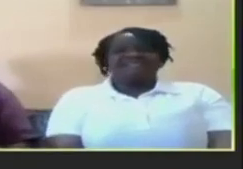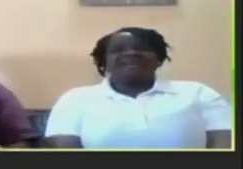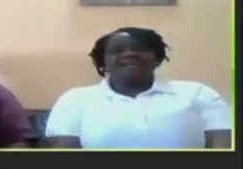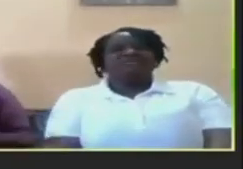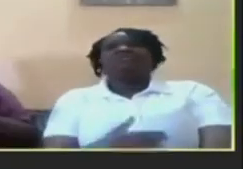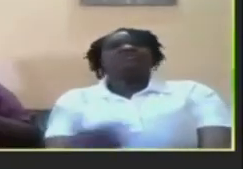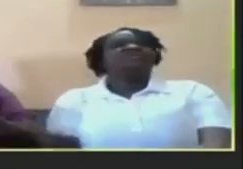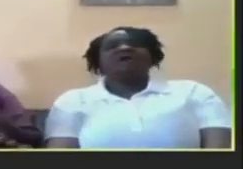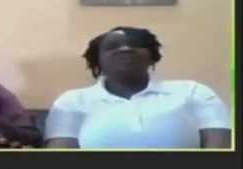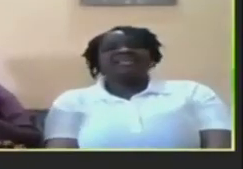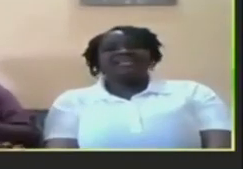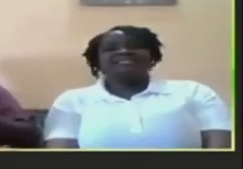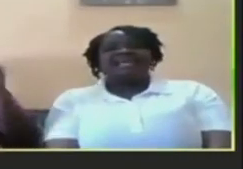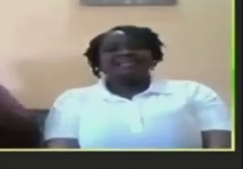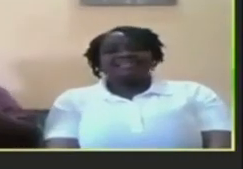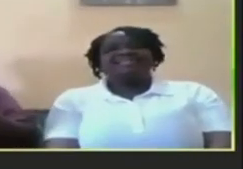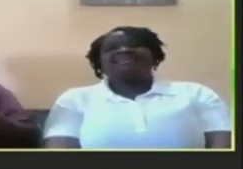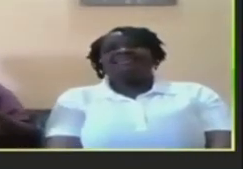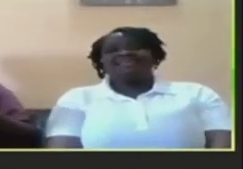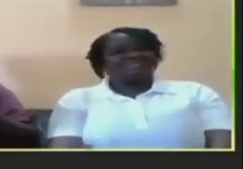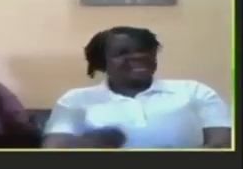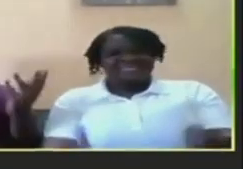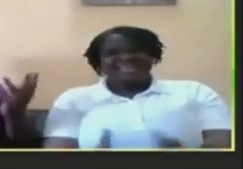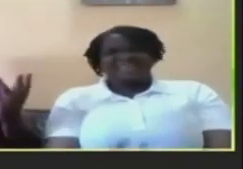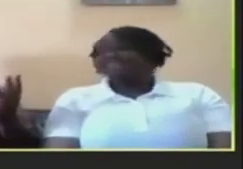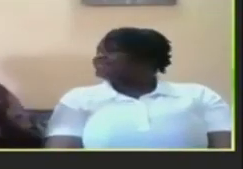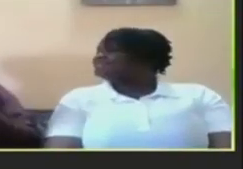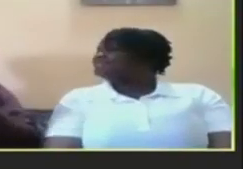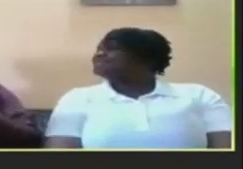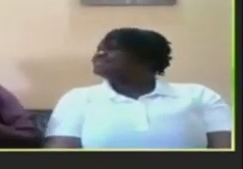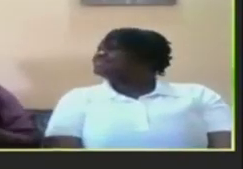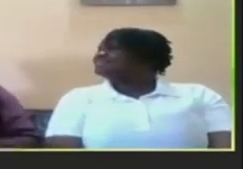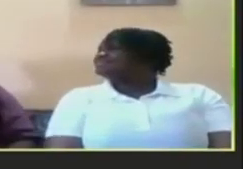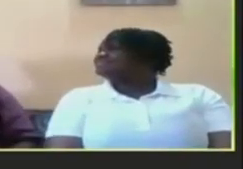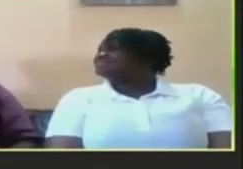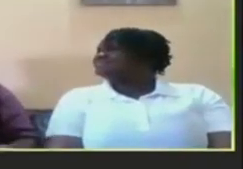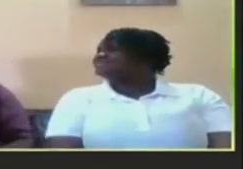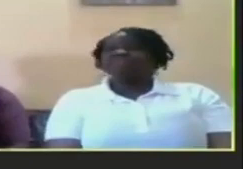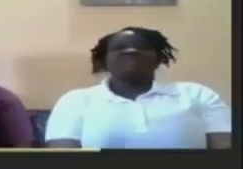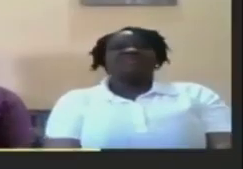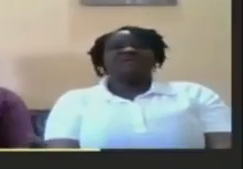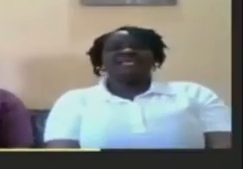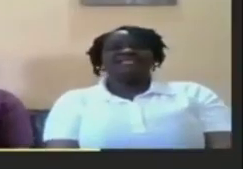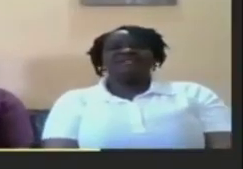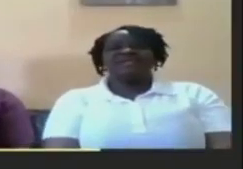so communicate silently and sign without any noise